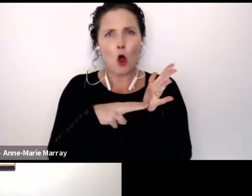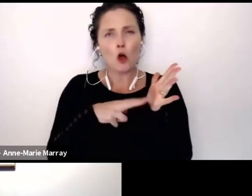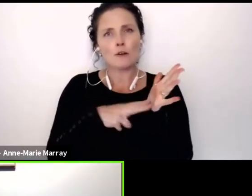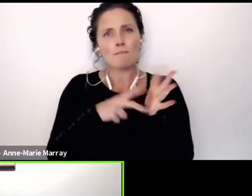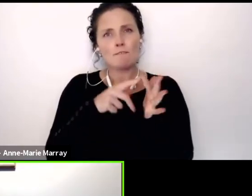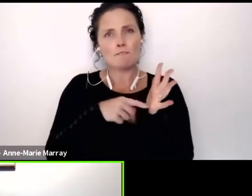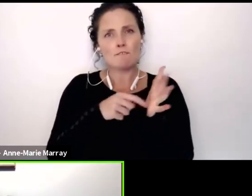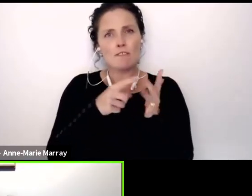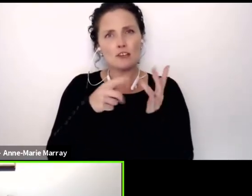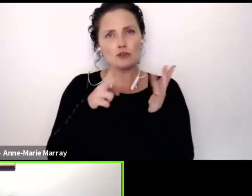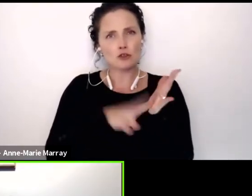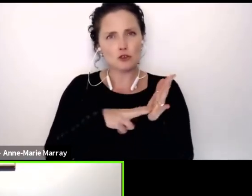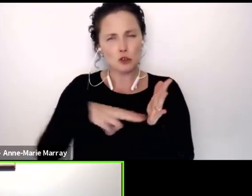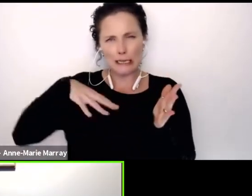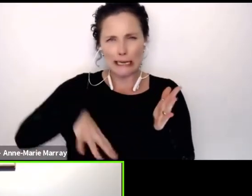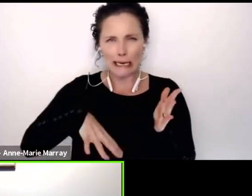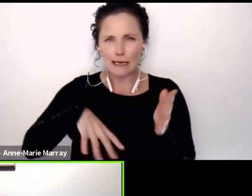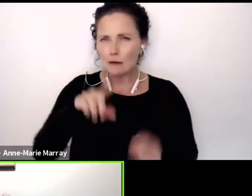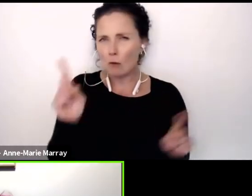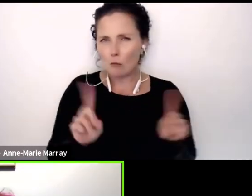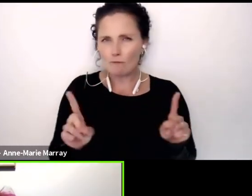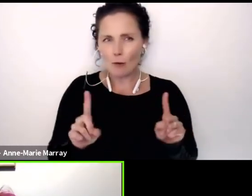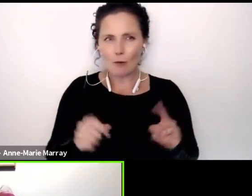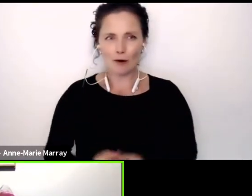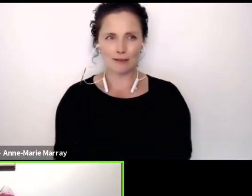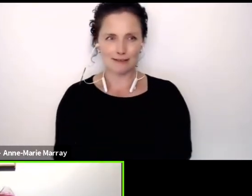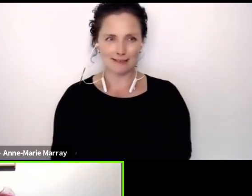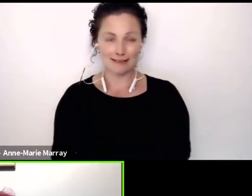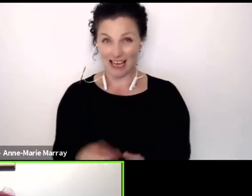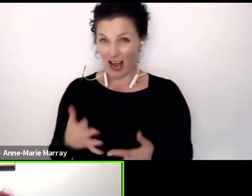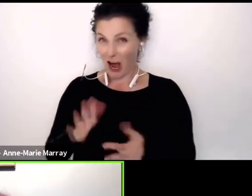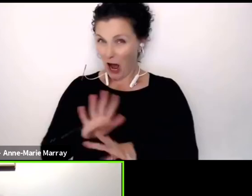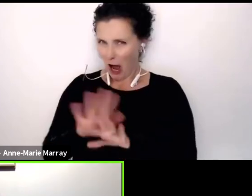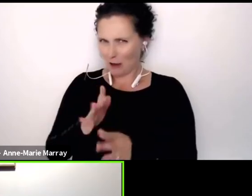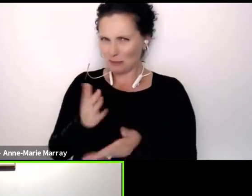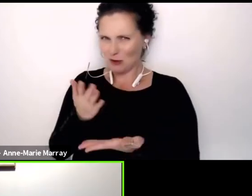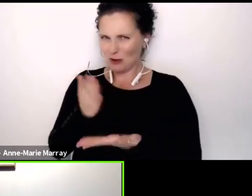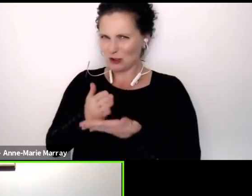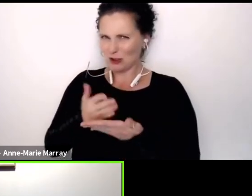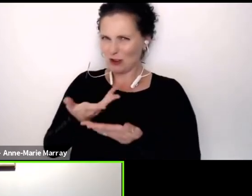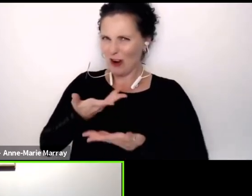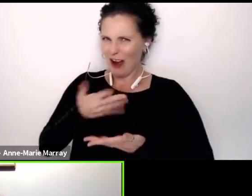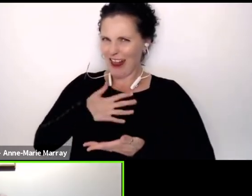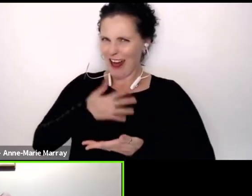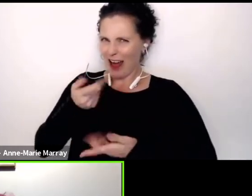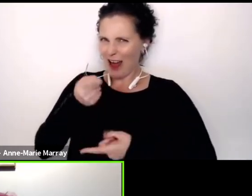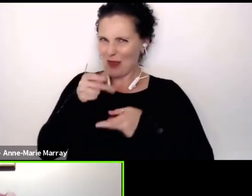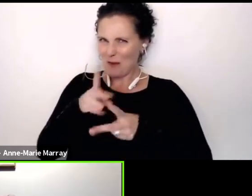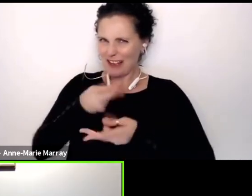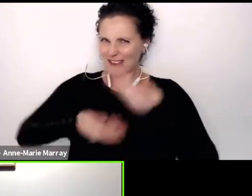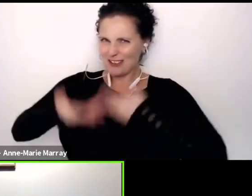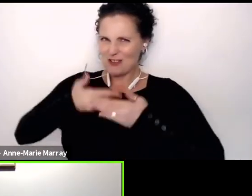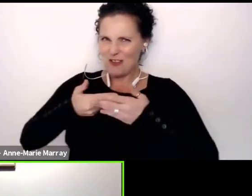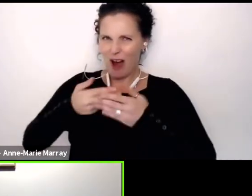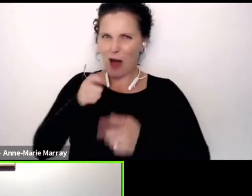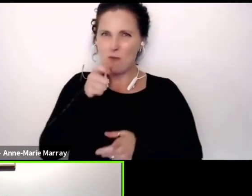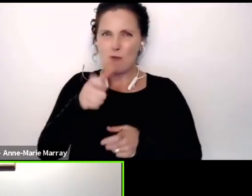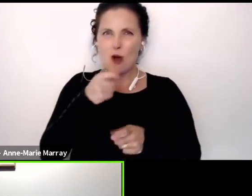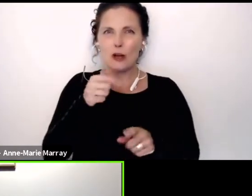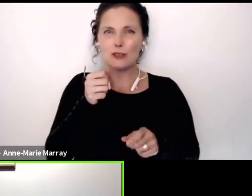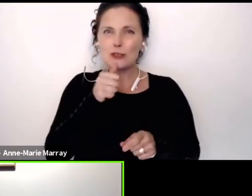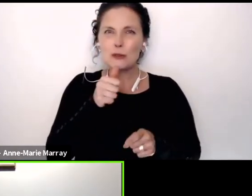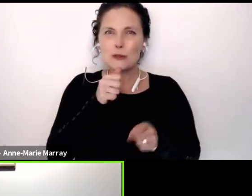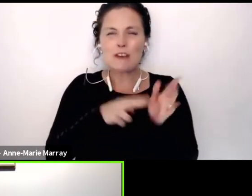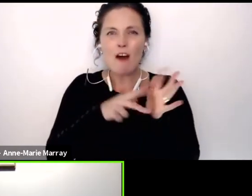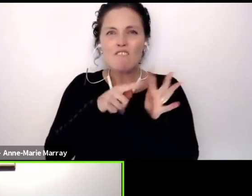OK, can I just say, oh, I'm not sure I love being described as a veteran. I've been around for a long time. I'm not sure I'm a veteran just yet.